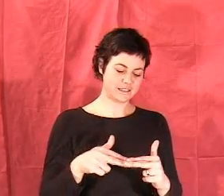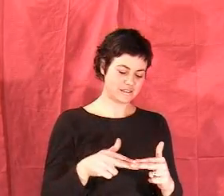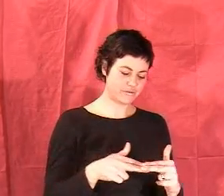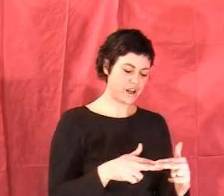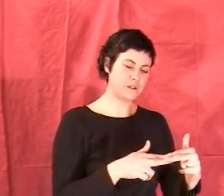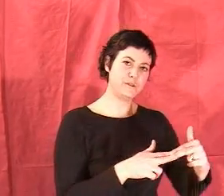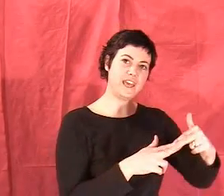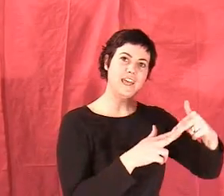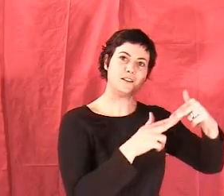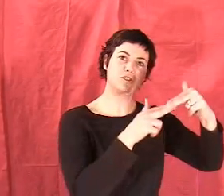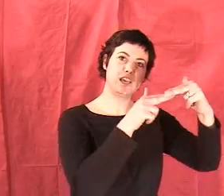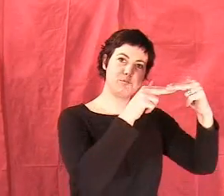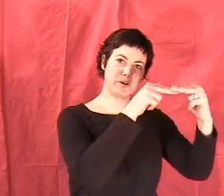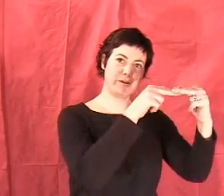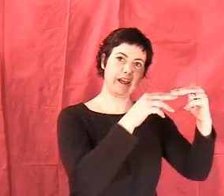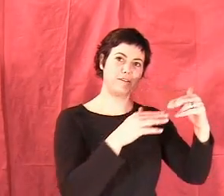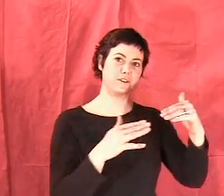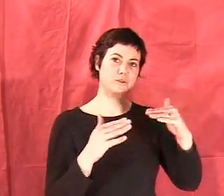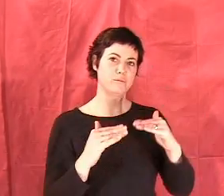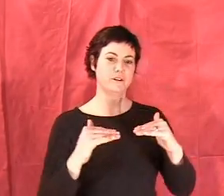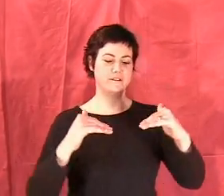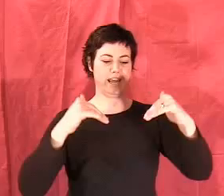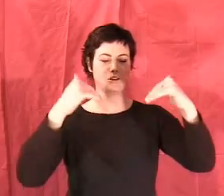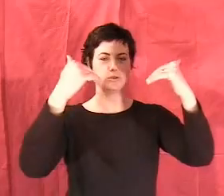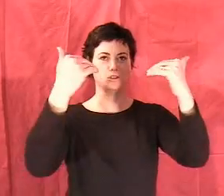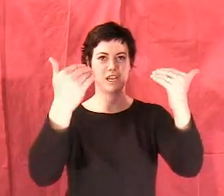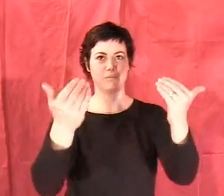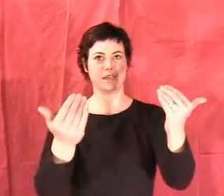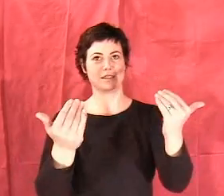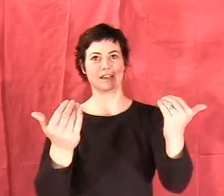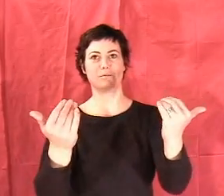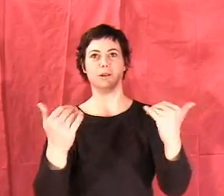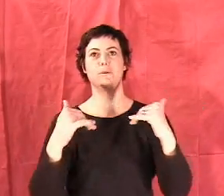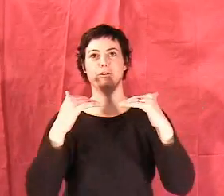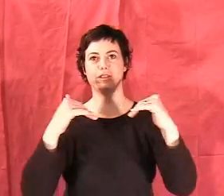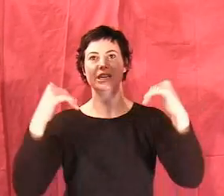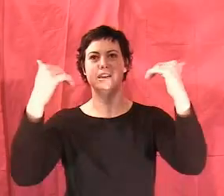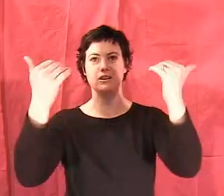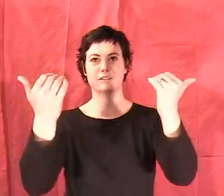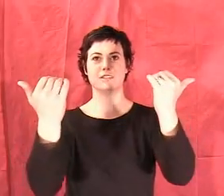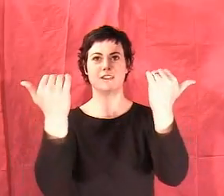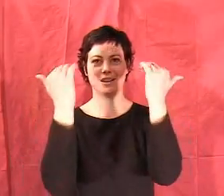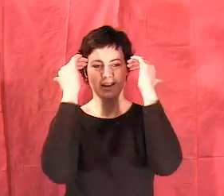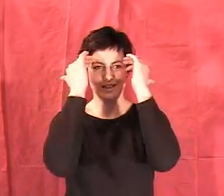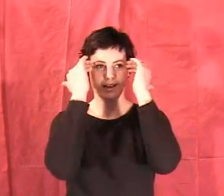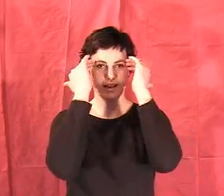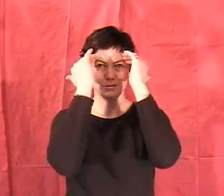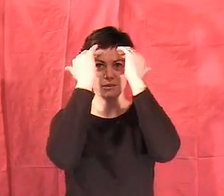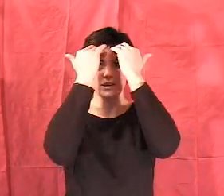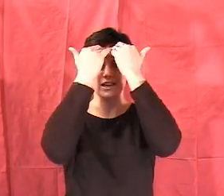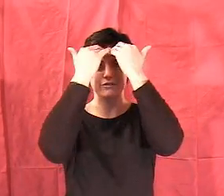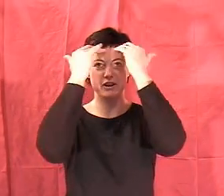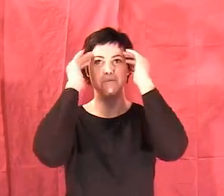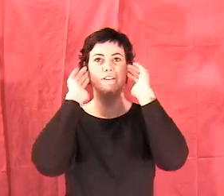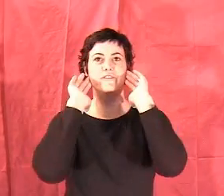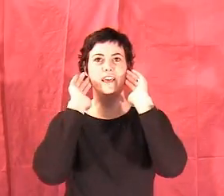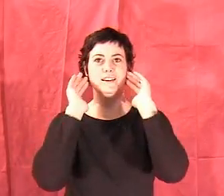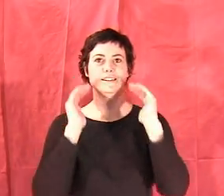follow the head shape around, the normal, natural shape, because it comes up over the ears and then it comes up again and frames the face.